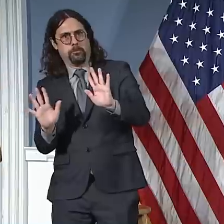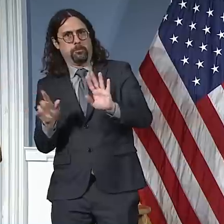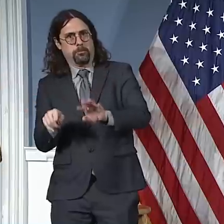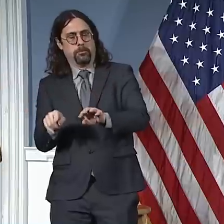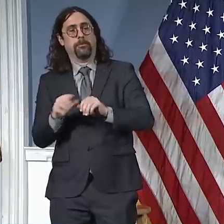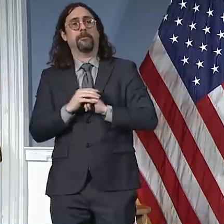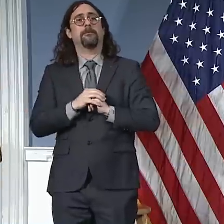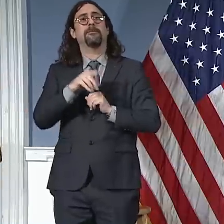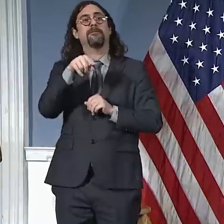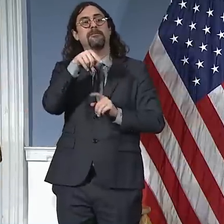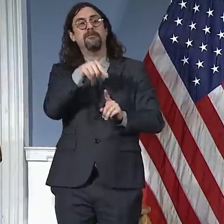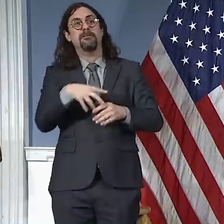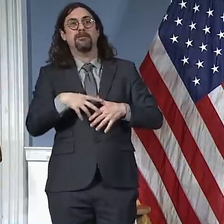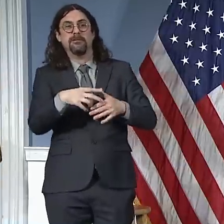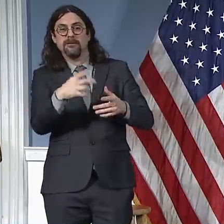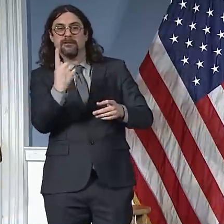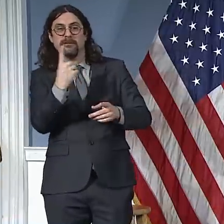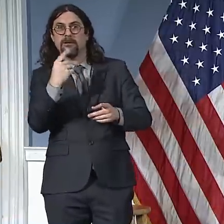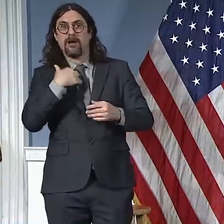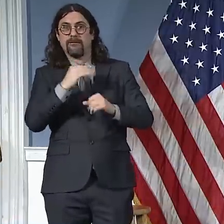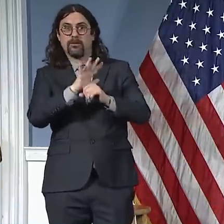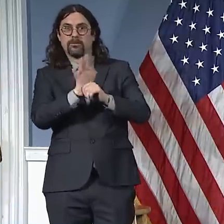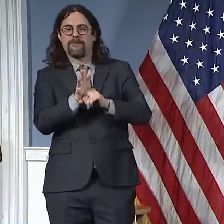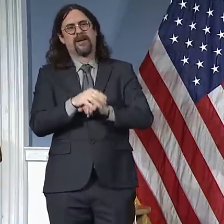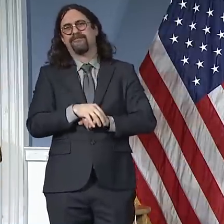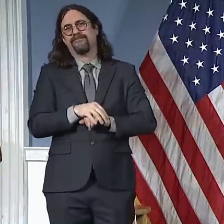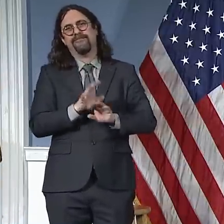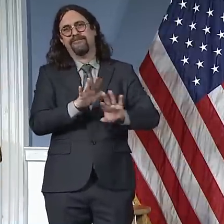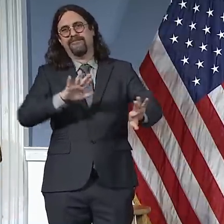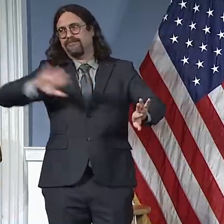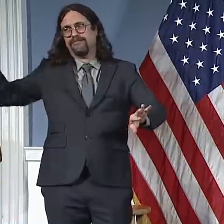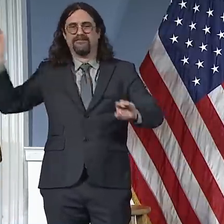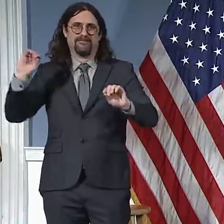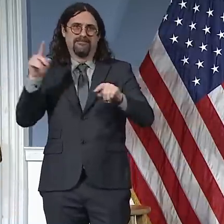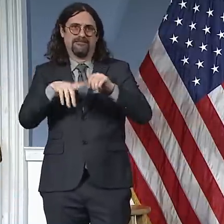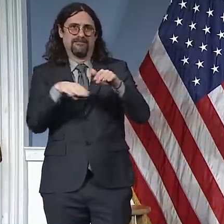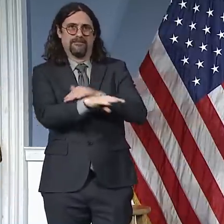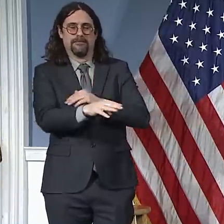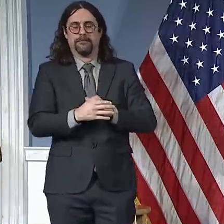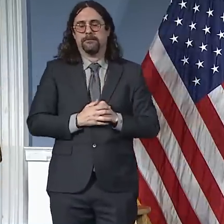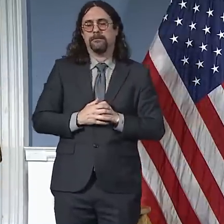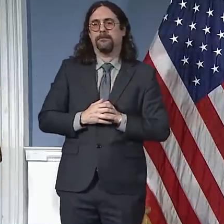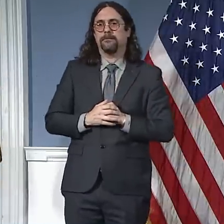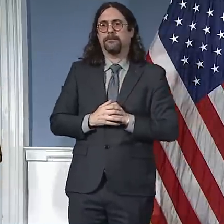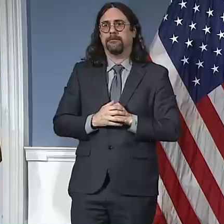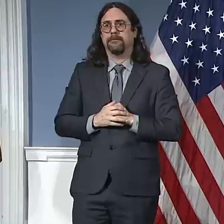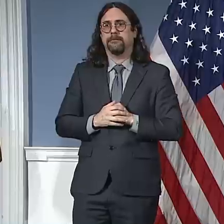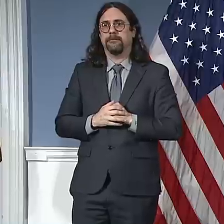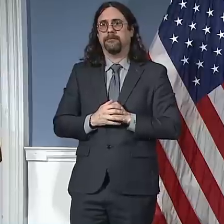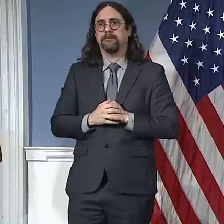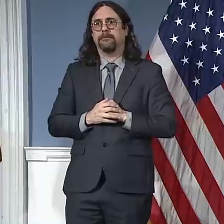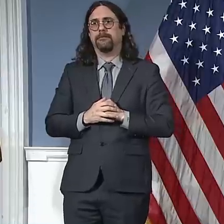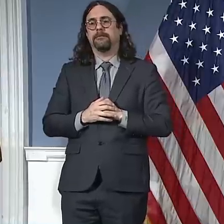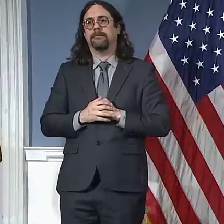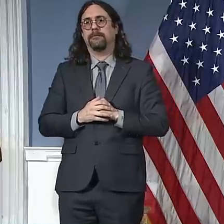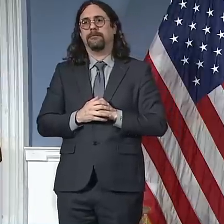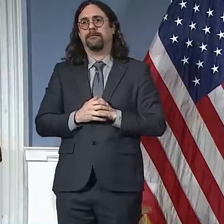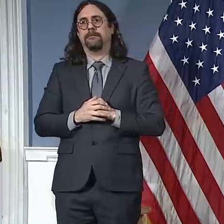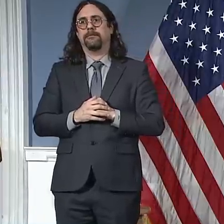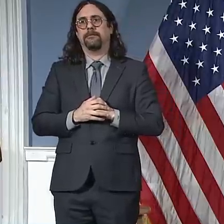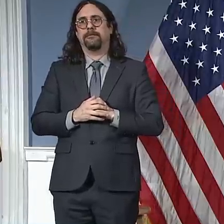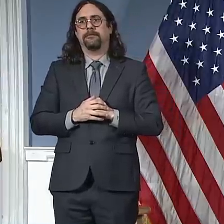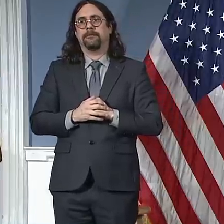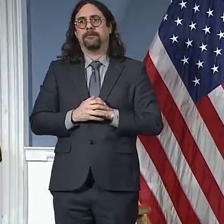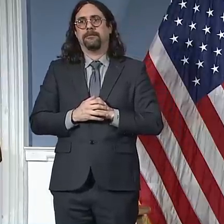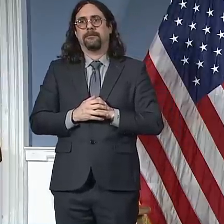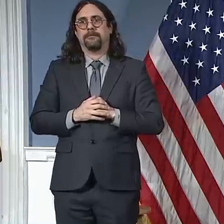symptomatic or tests positive for coronavirus, they are not. We certainly hope and pray that happens to nobody or very few people so that partners